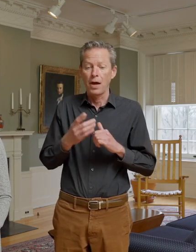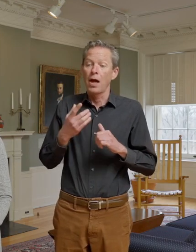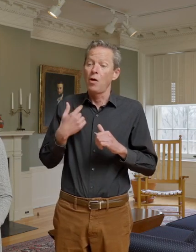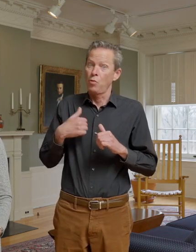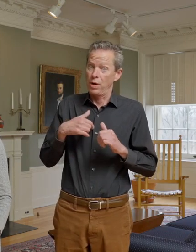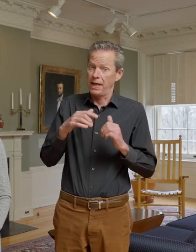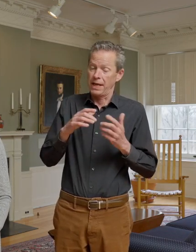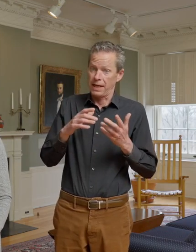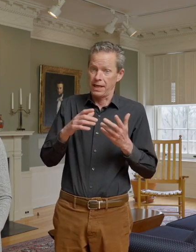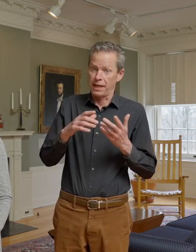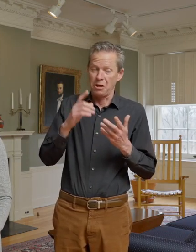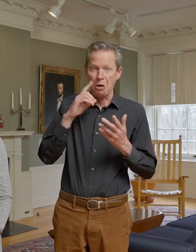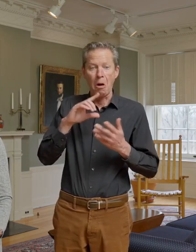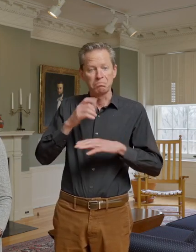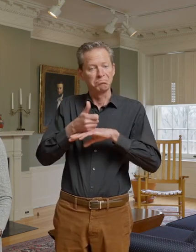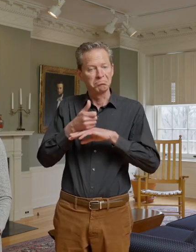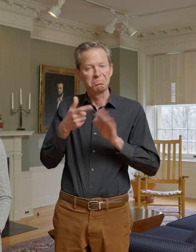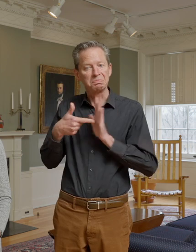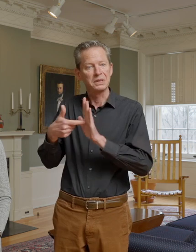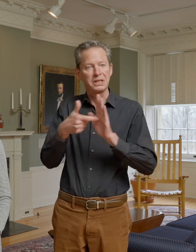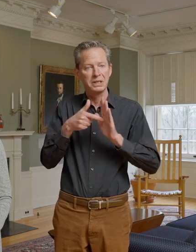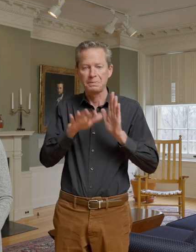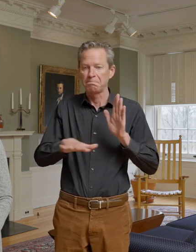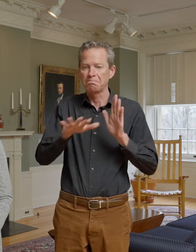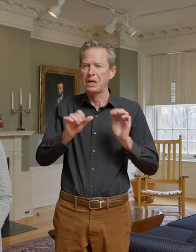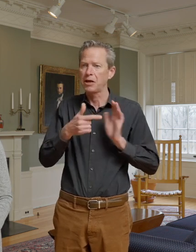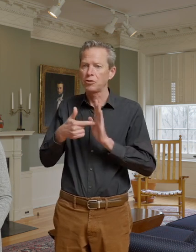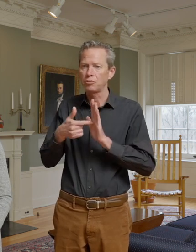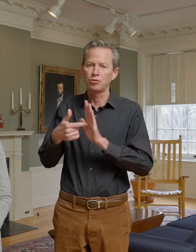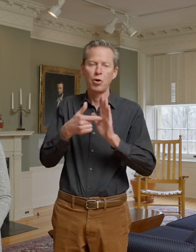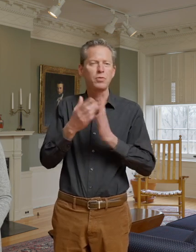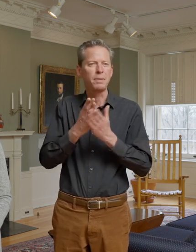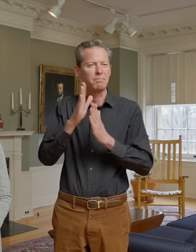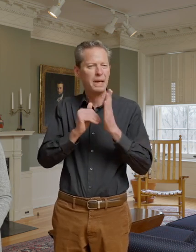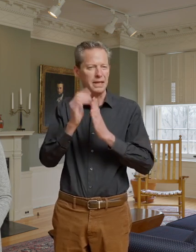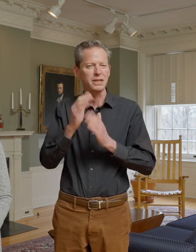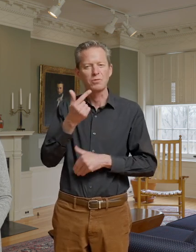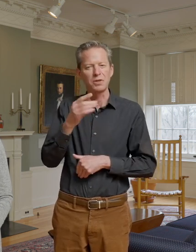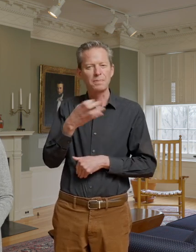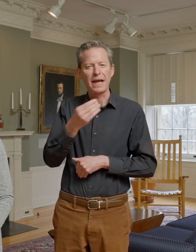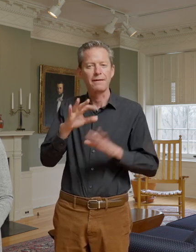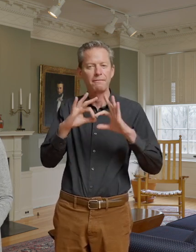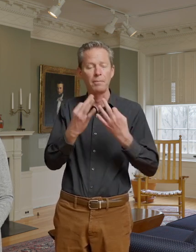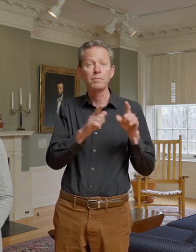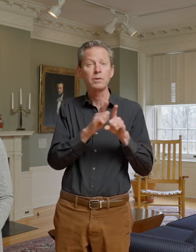into an exhibit space where we can show some paintings of George Eastman and his family as well as do some exhibits